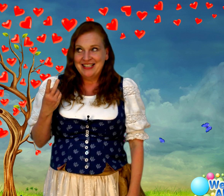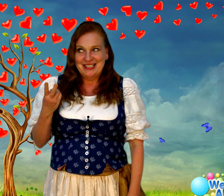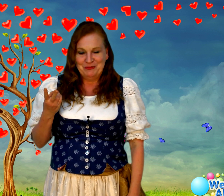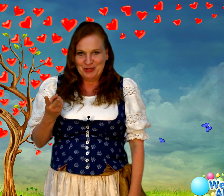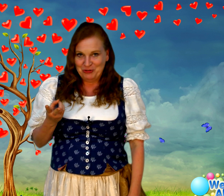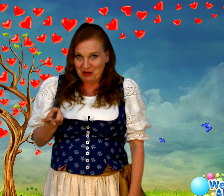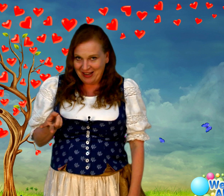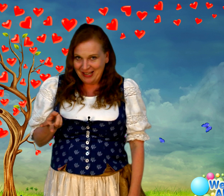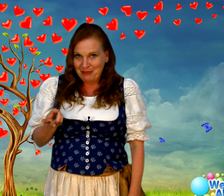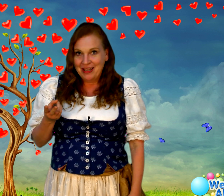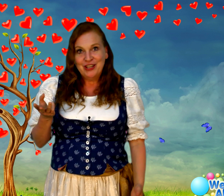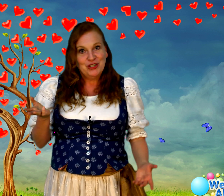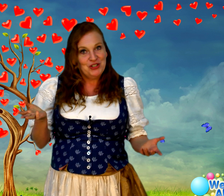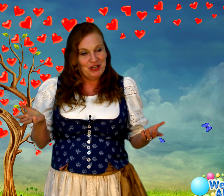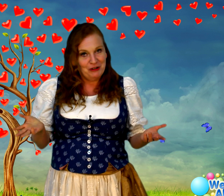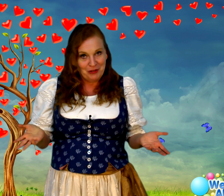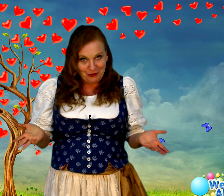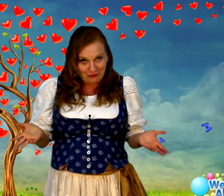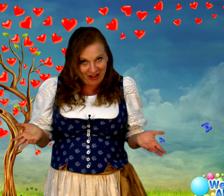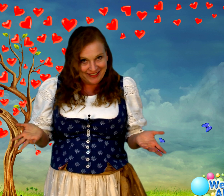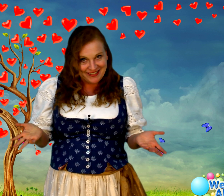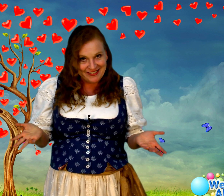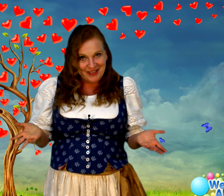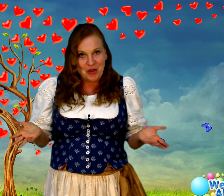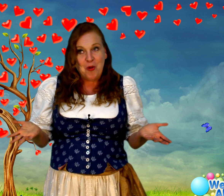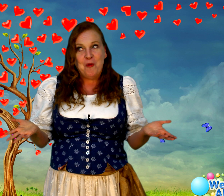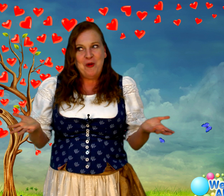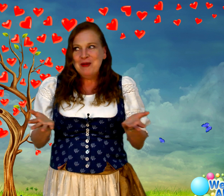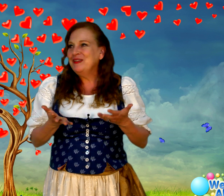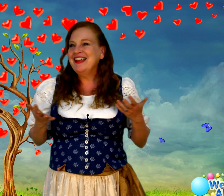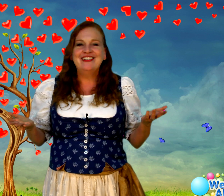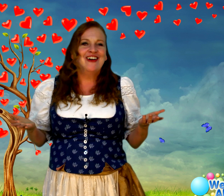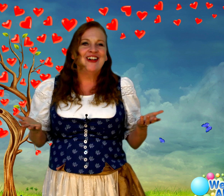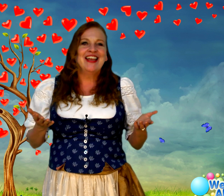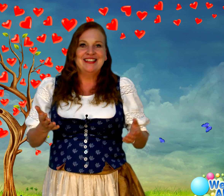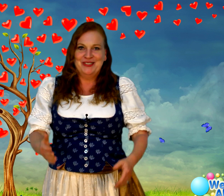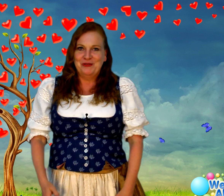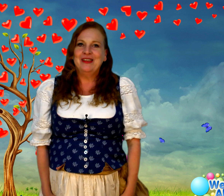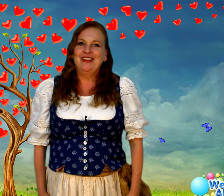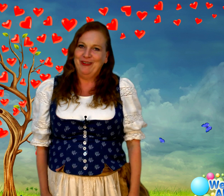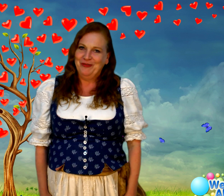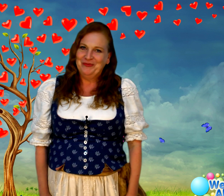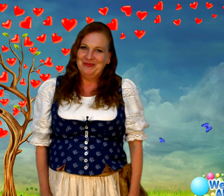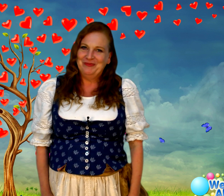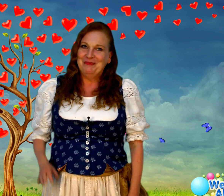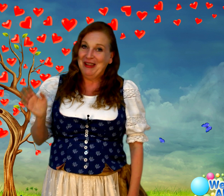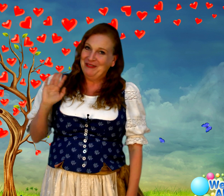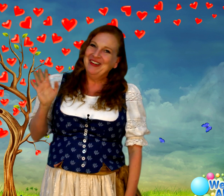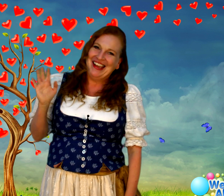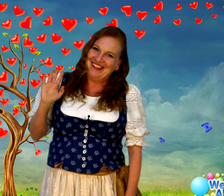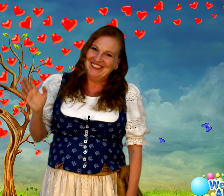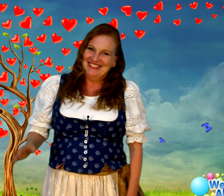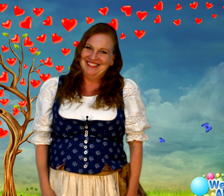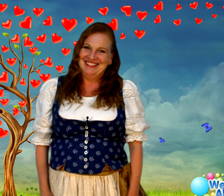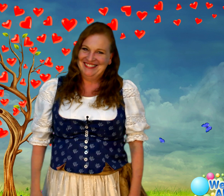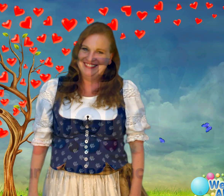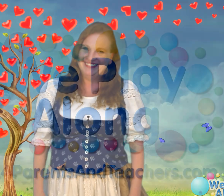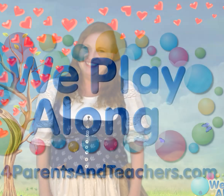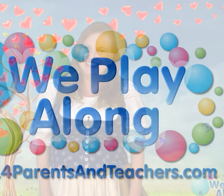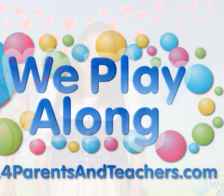subscribe, share it with your friends. We play along, and so can you. Bye for now. Play, play,